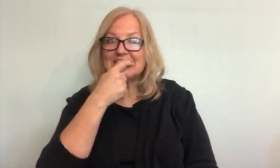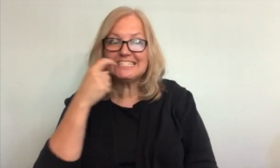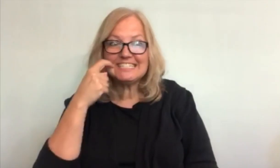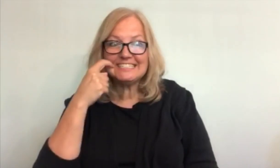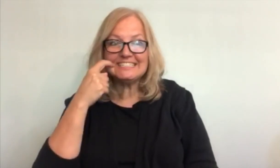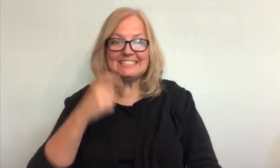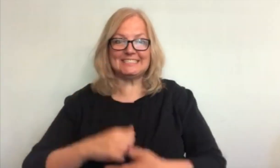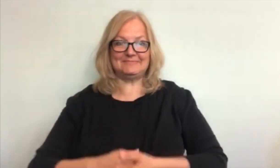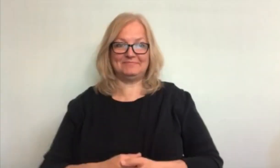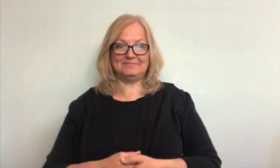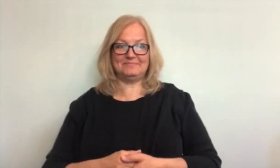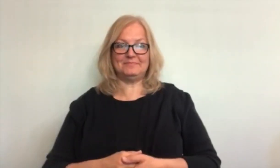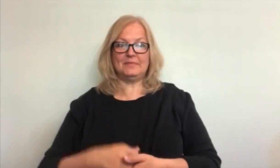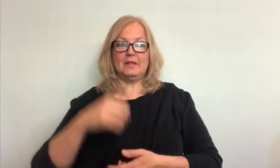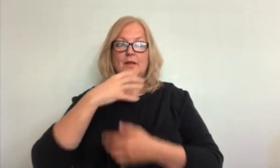Polar bears have 42 teeth.